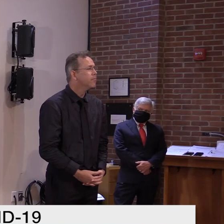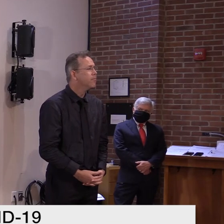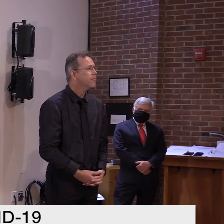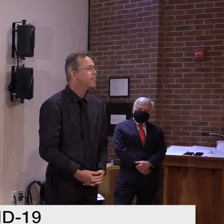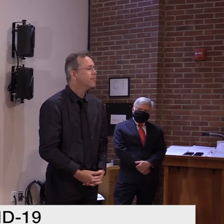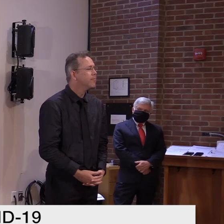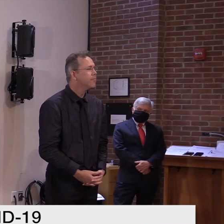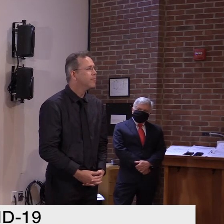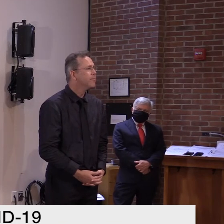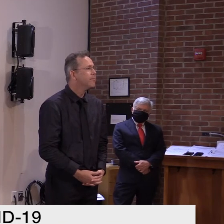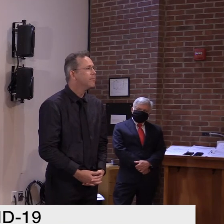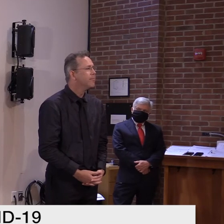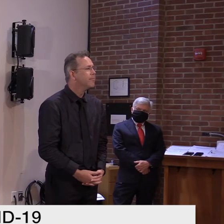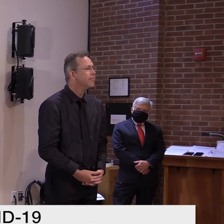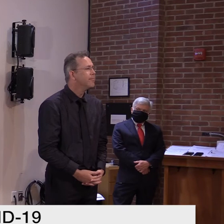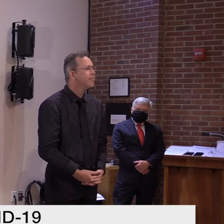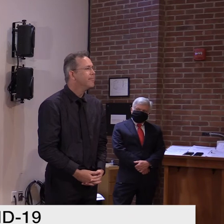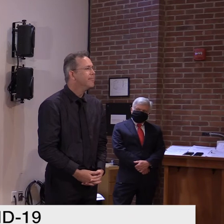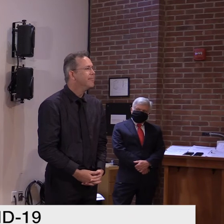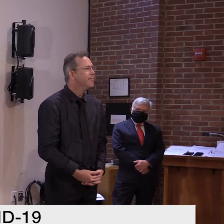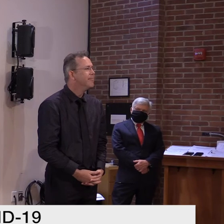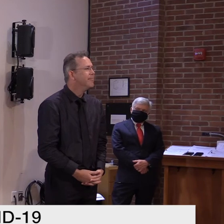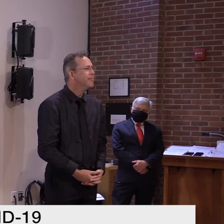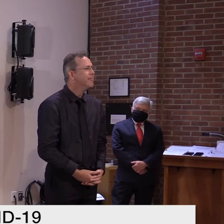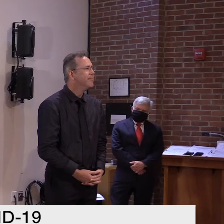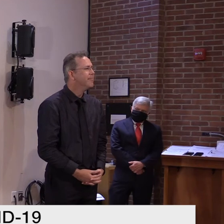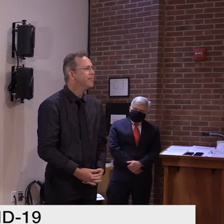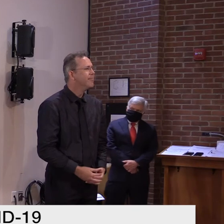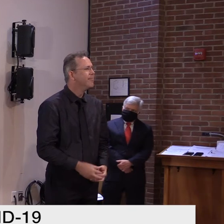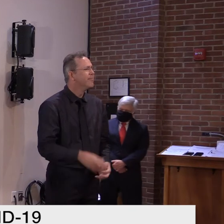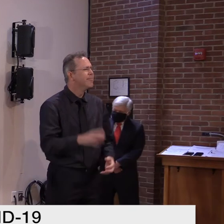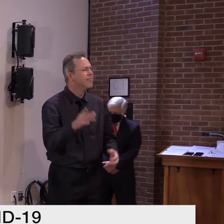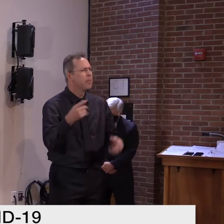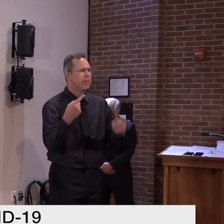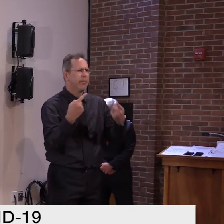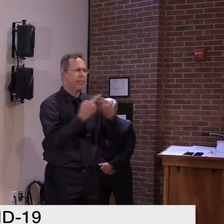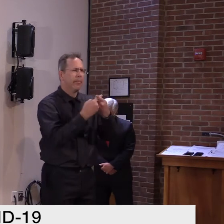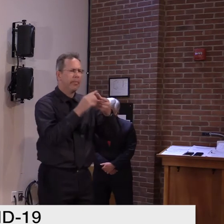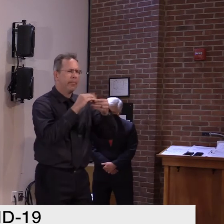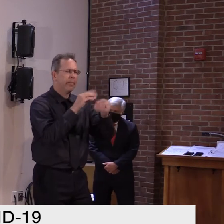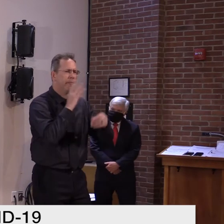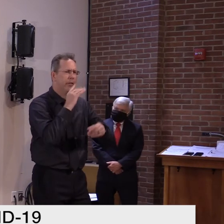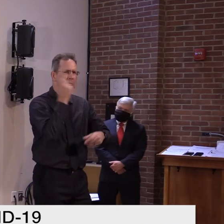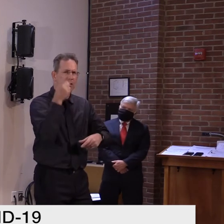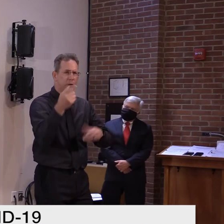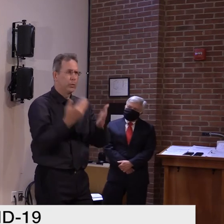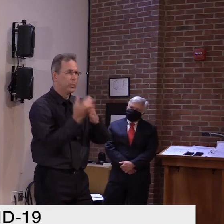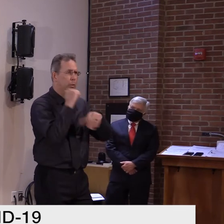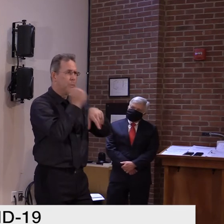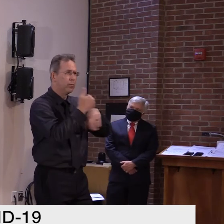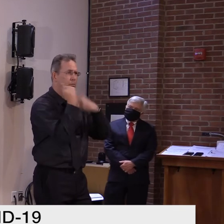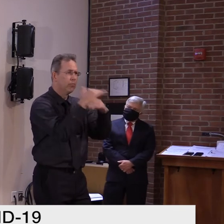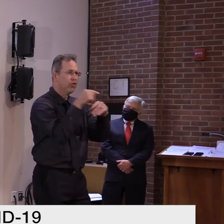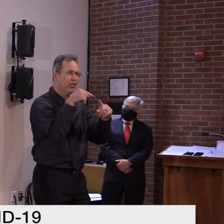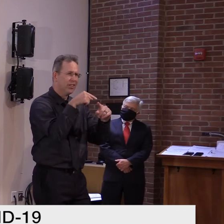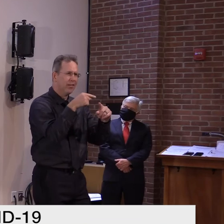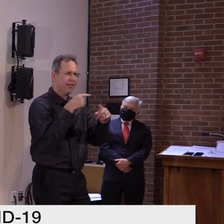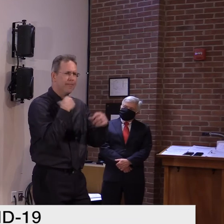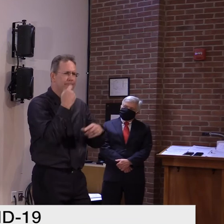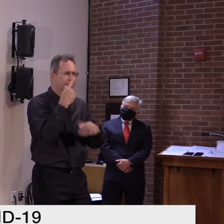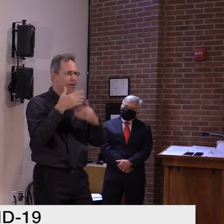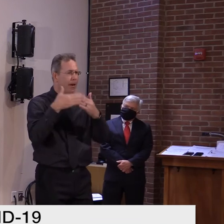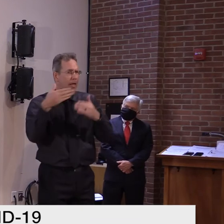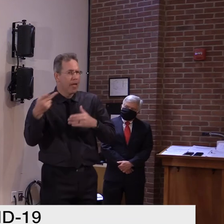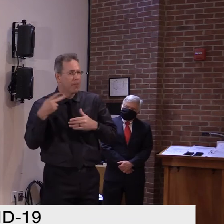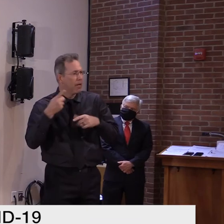mean, there's, the restaurants are more structured. Um, we're not saying you can go to a restaurant with your neighbor. Uh,